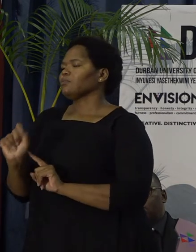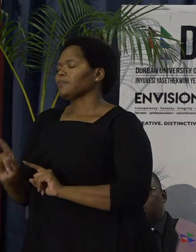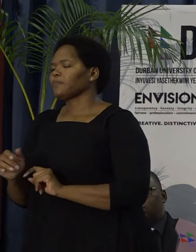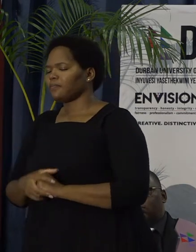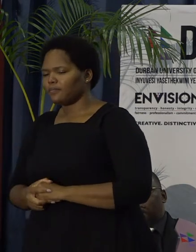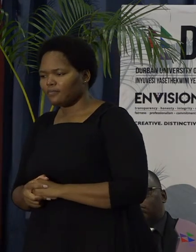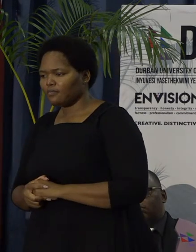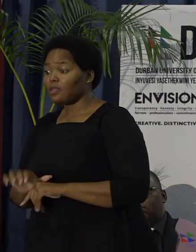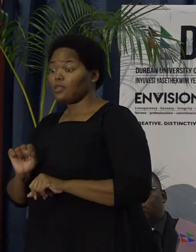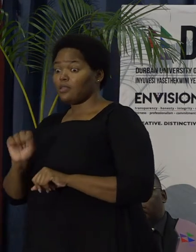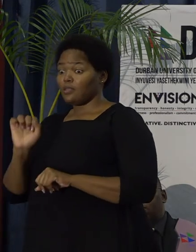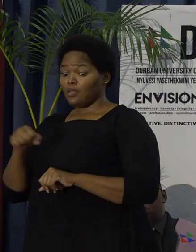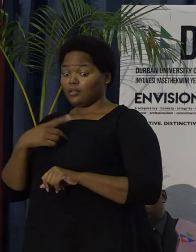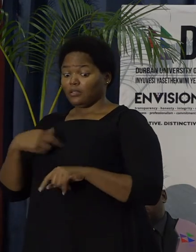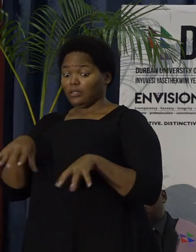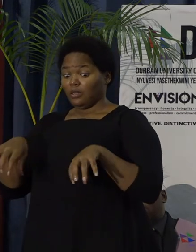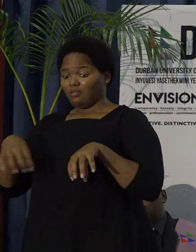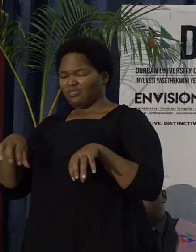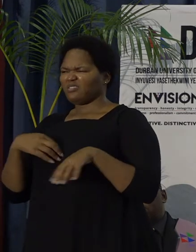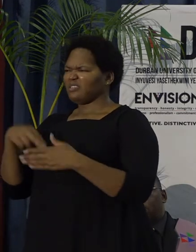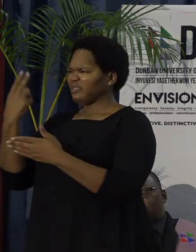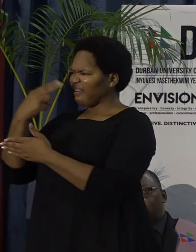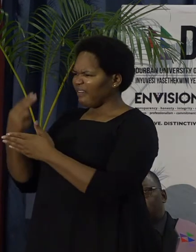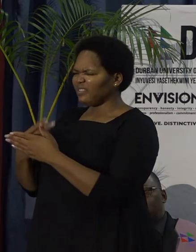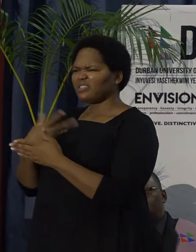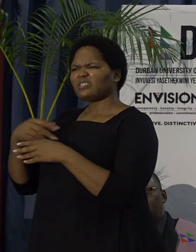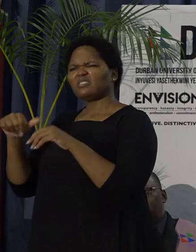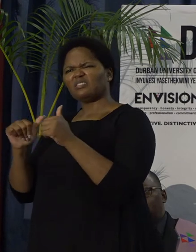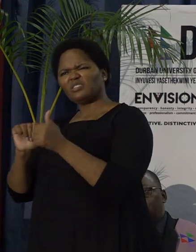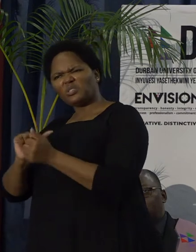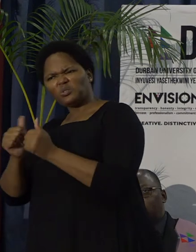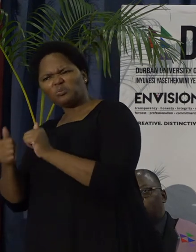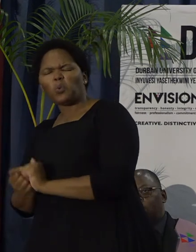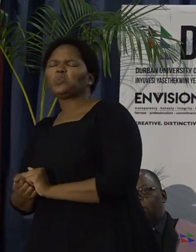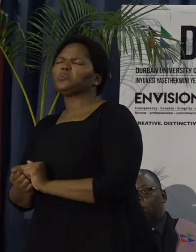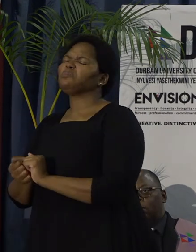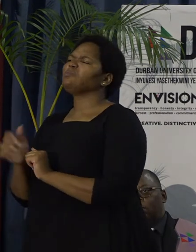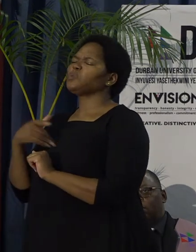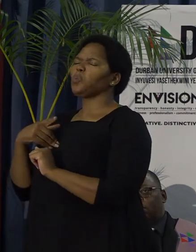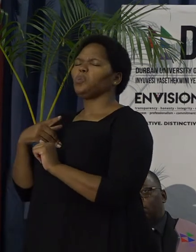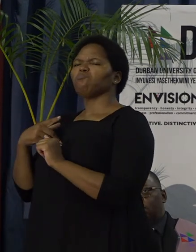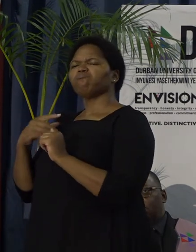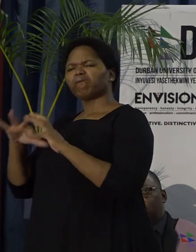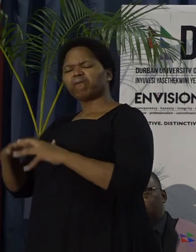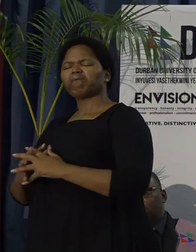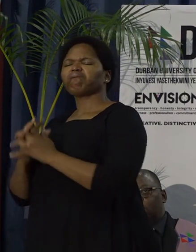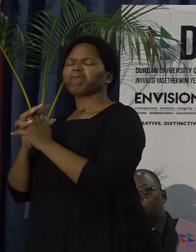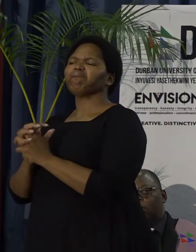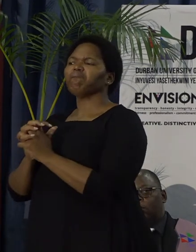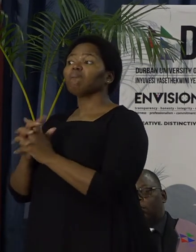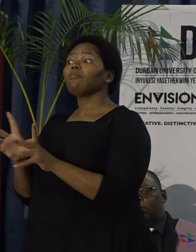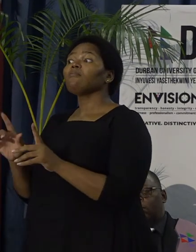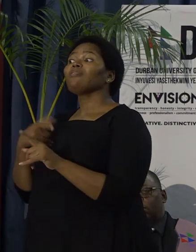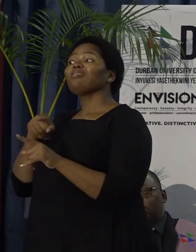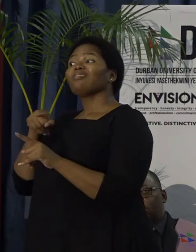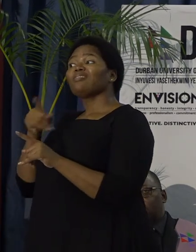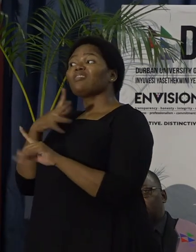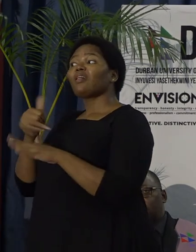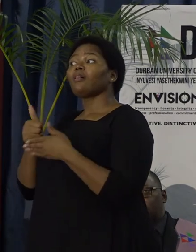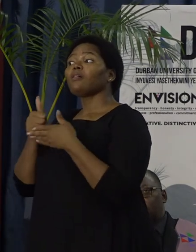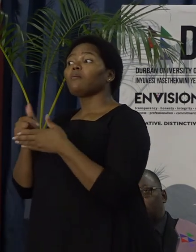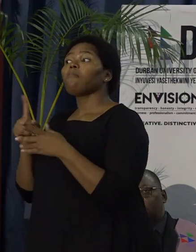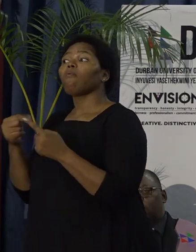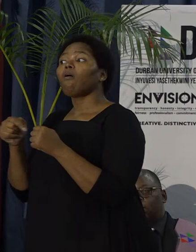initiatives around arts, sports, recreation, and culture, so that we produce these